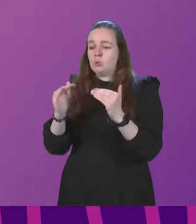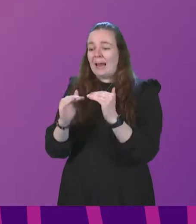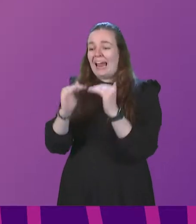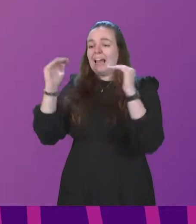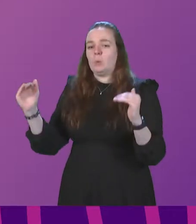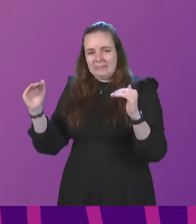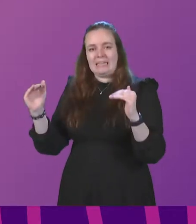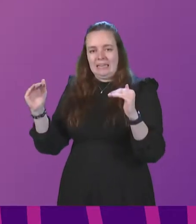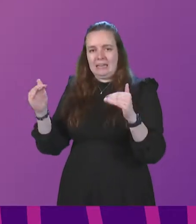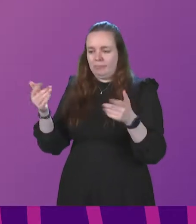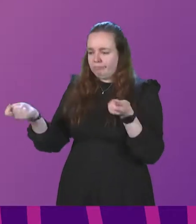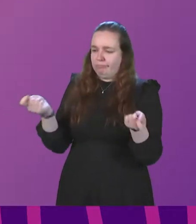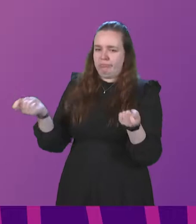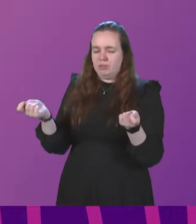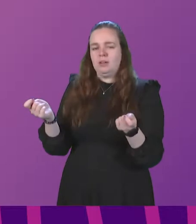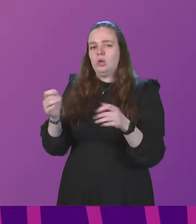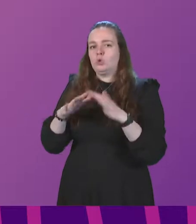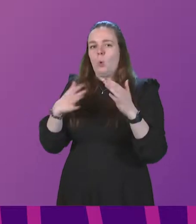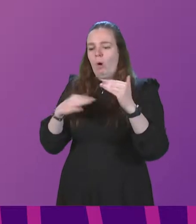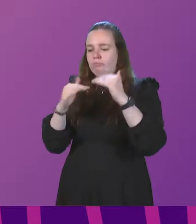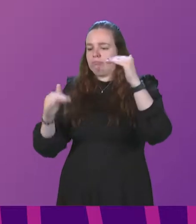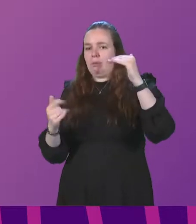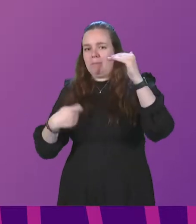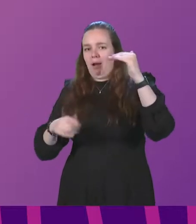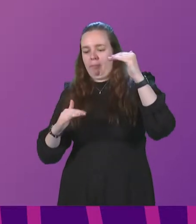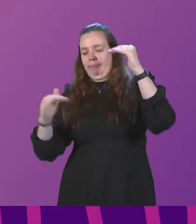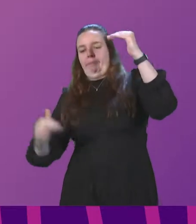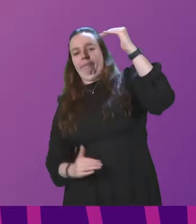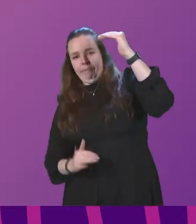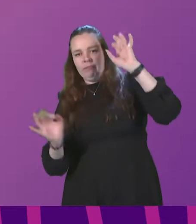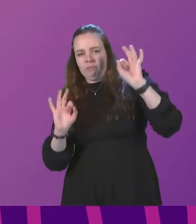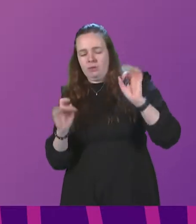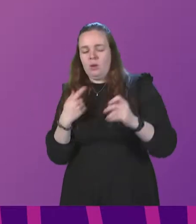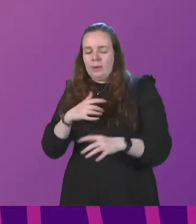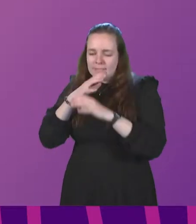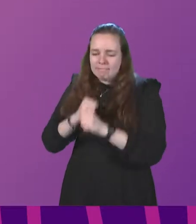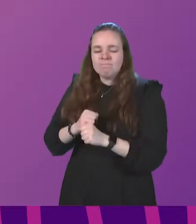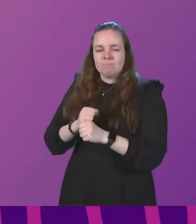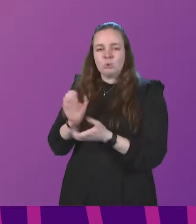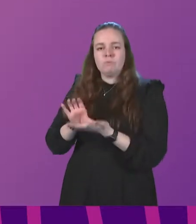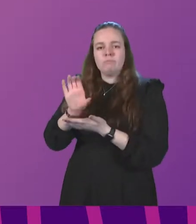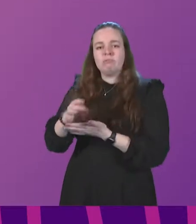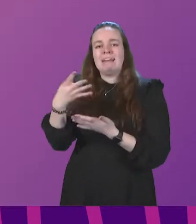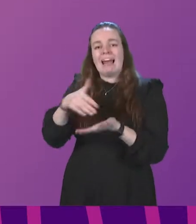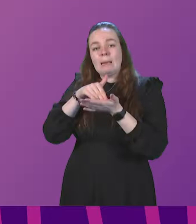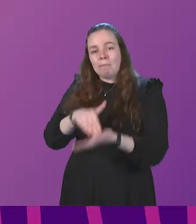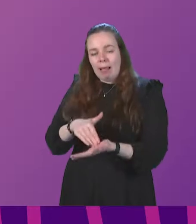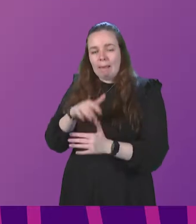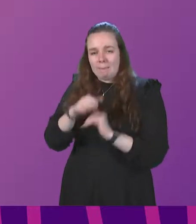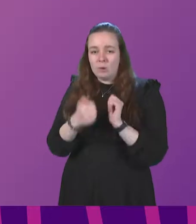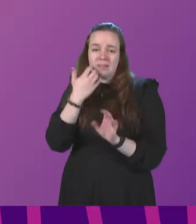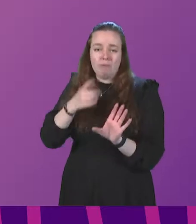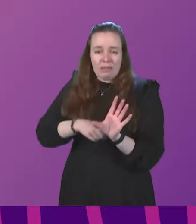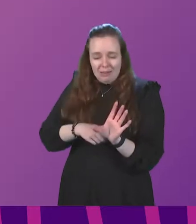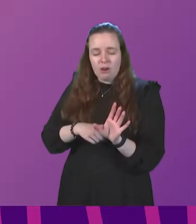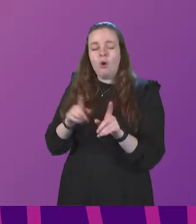approach to avoid widening inequalities further. We're committed to providing £9 million a year for smoking cessation services and £5